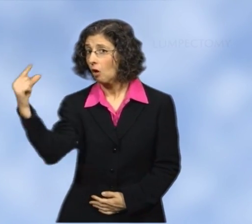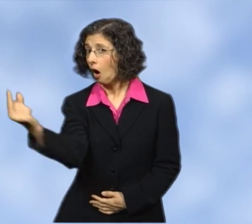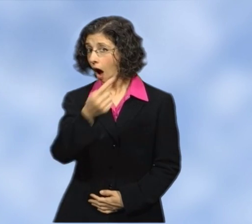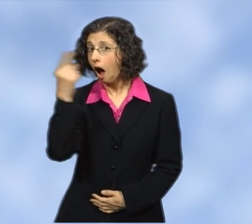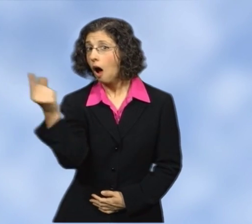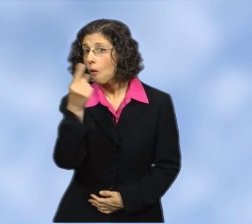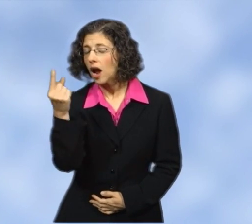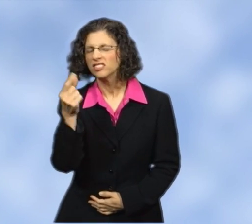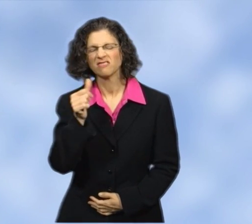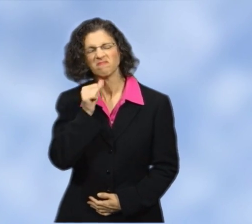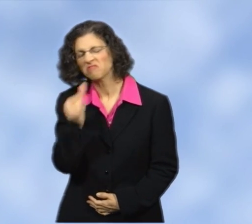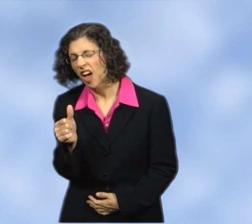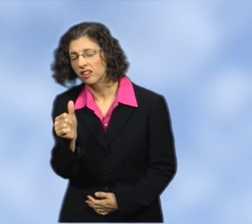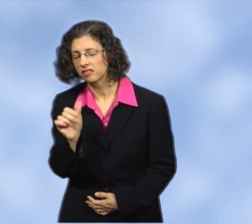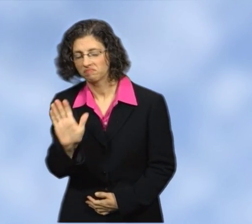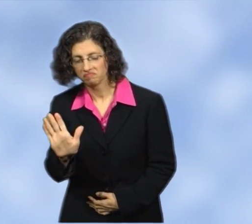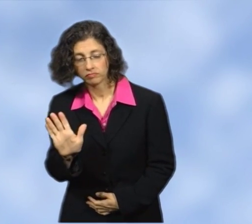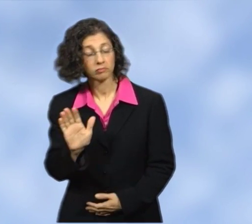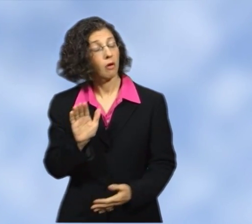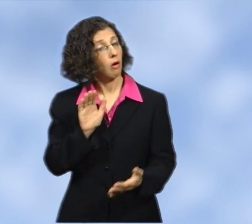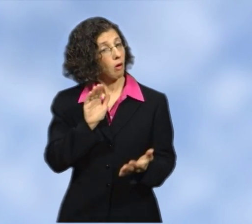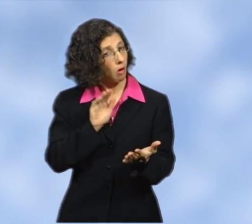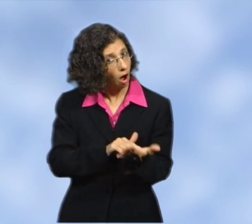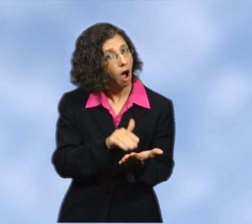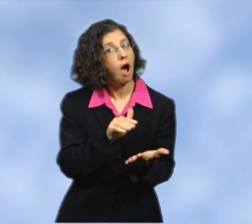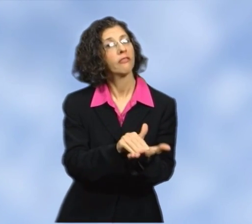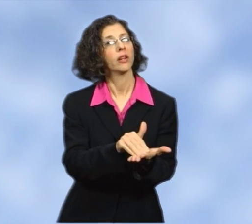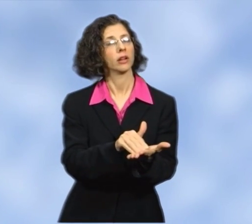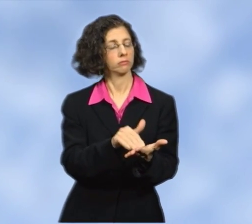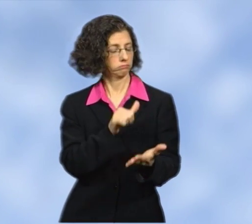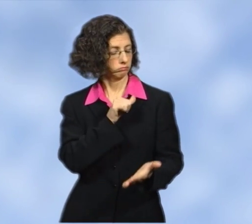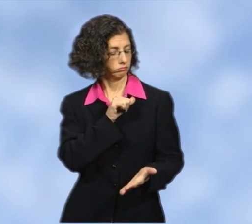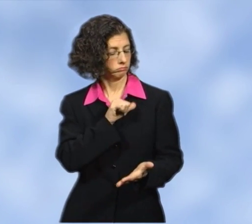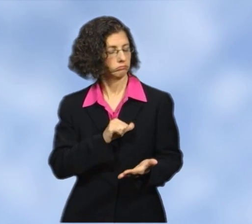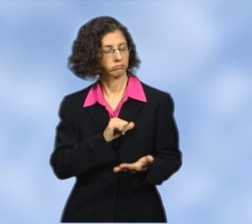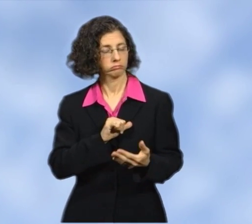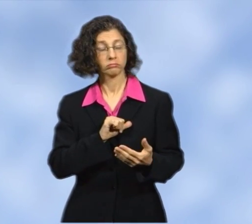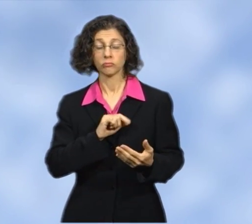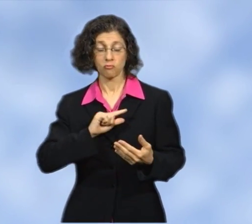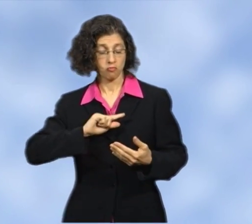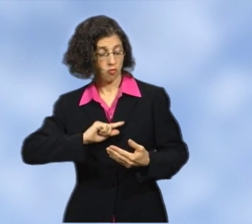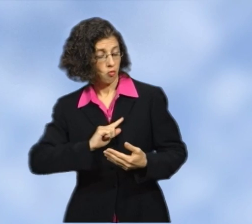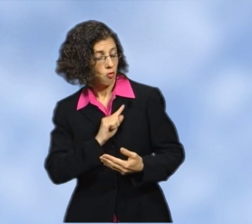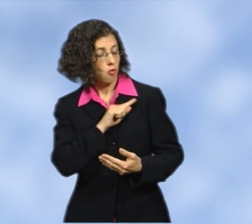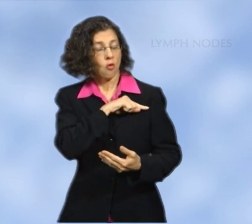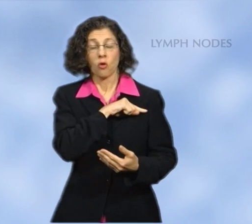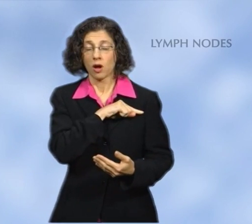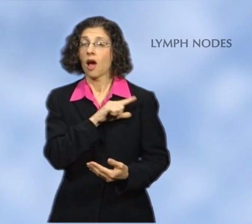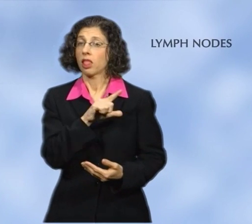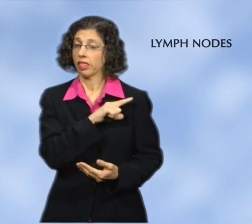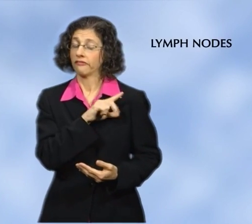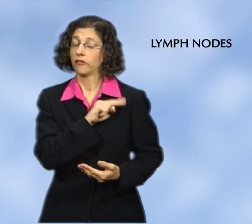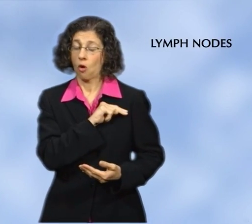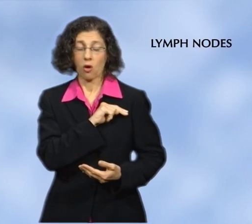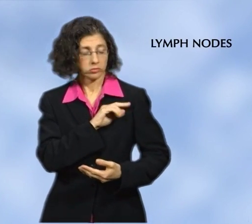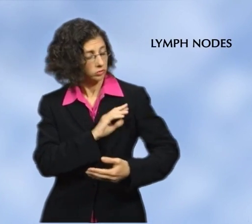Usually, but not always, the surgeon will remove the underarm lymph